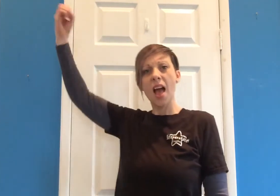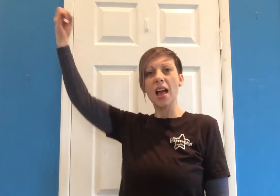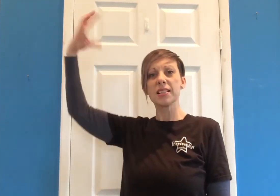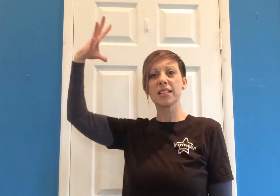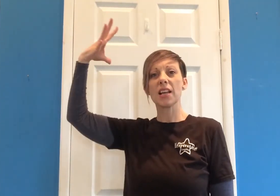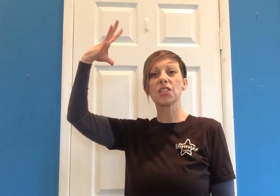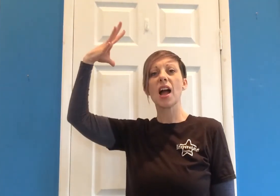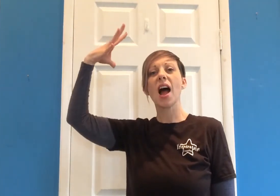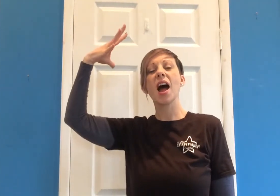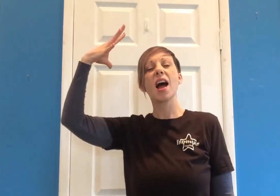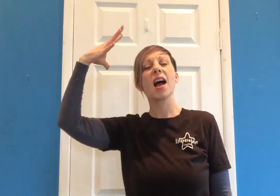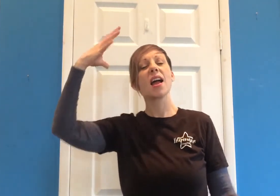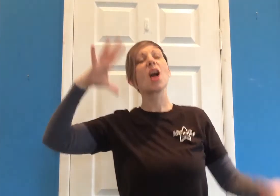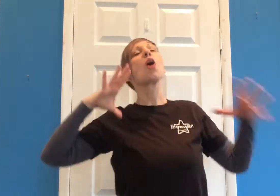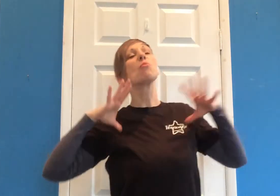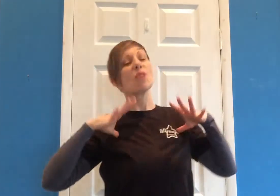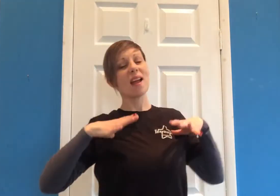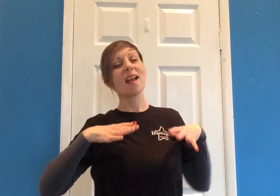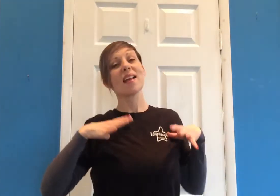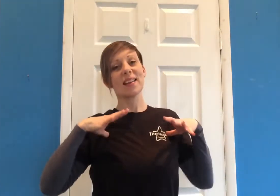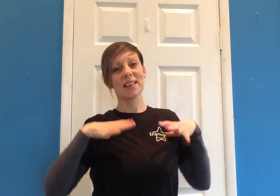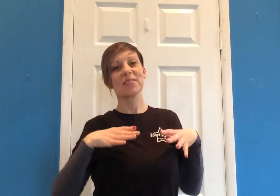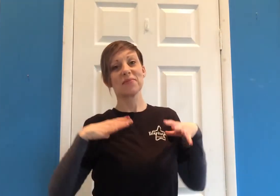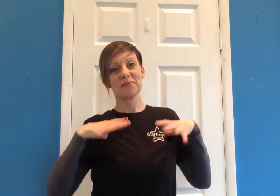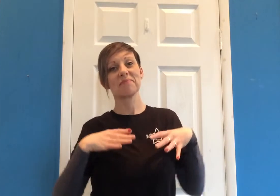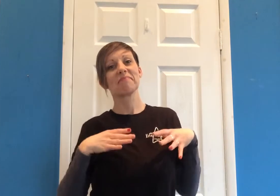Sunshine she's here you can take a break